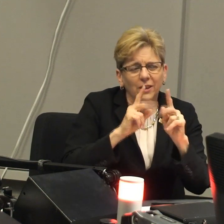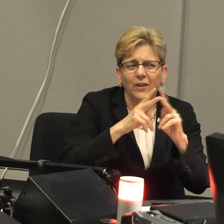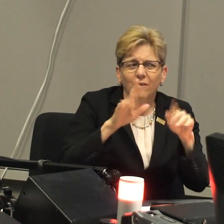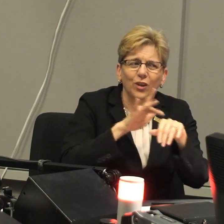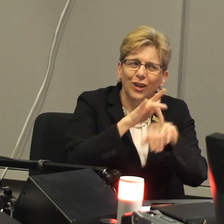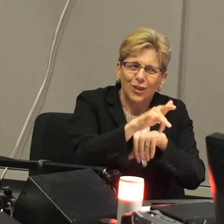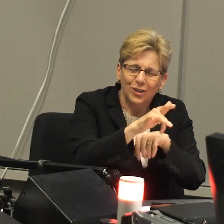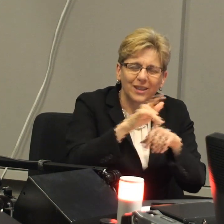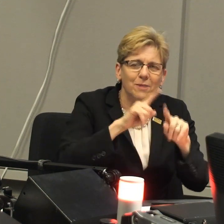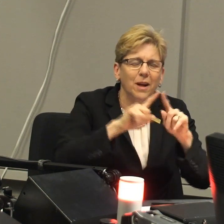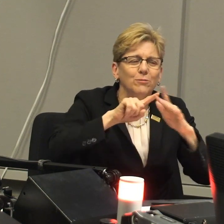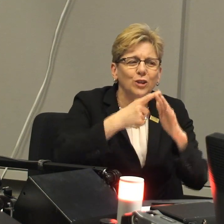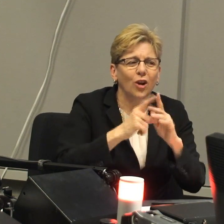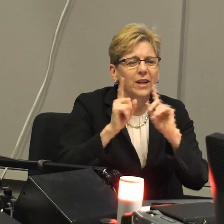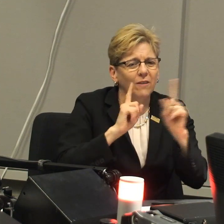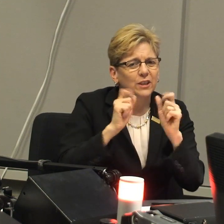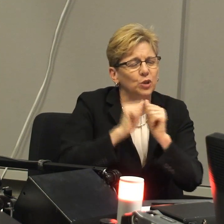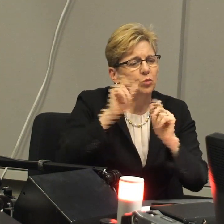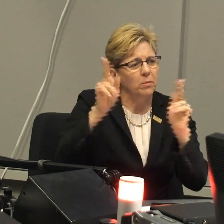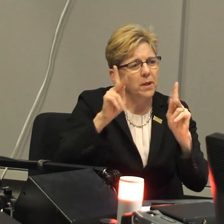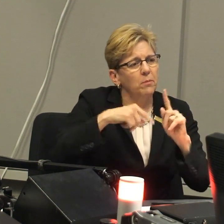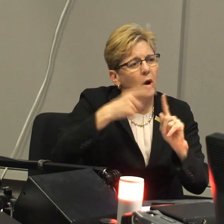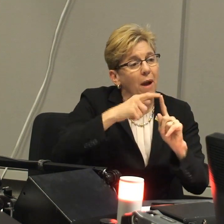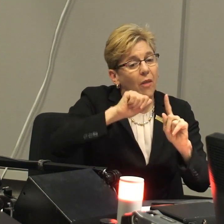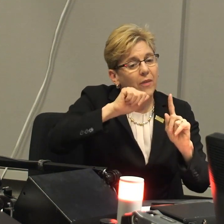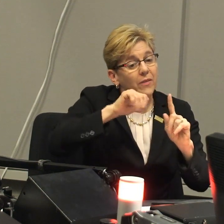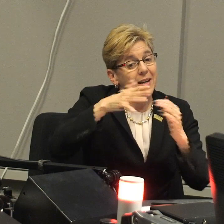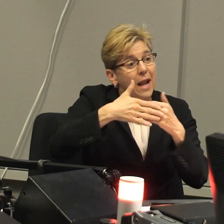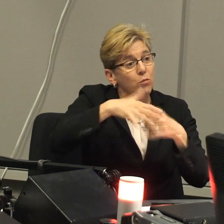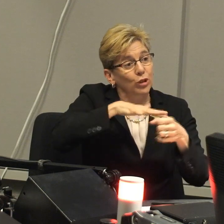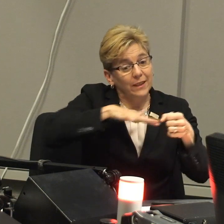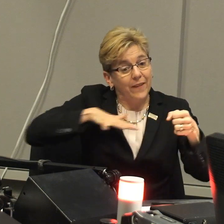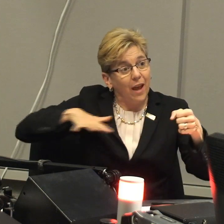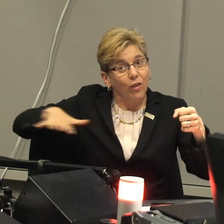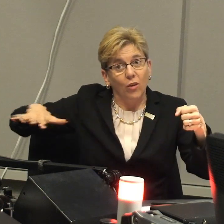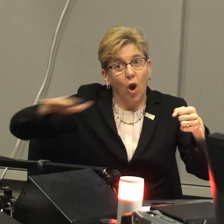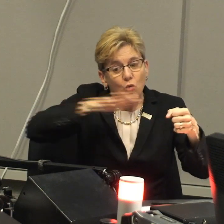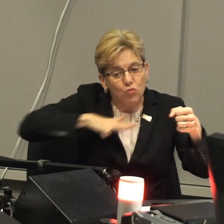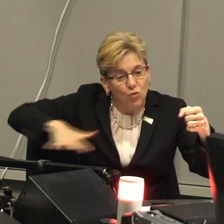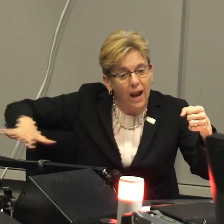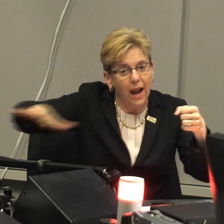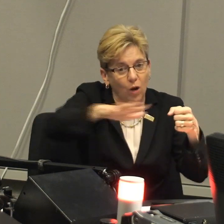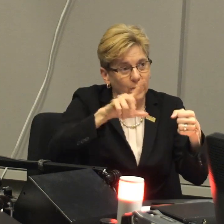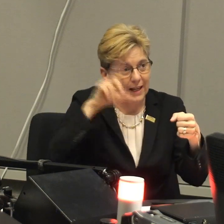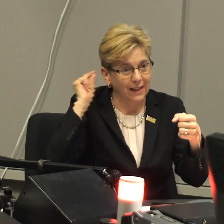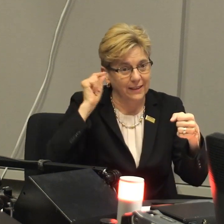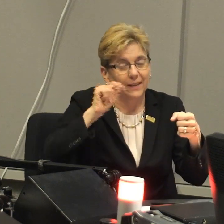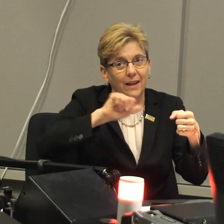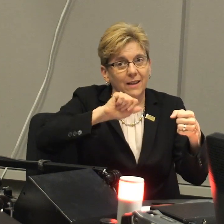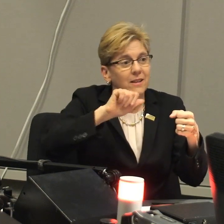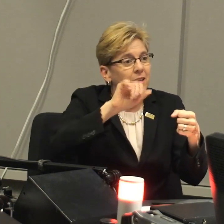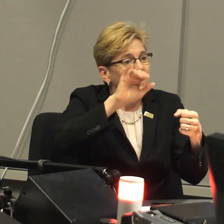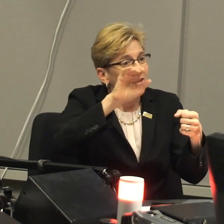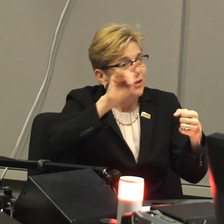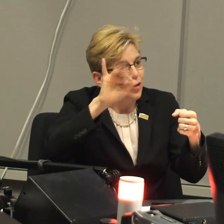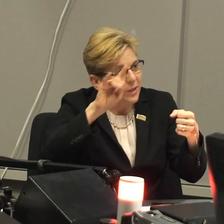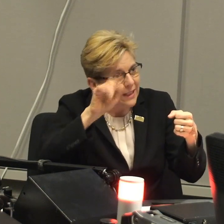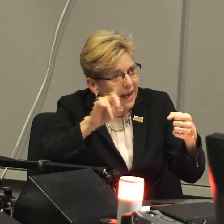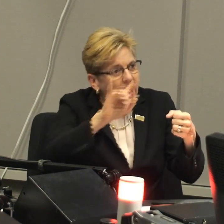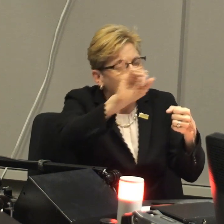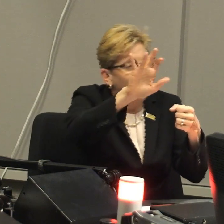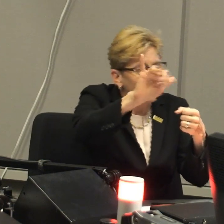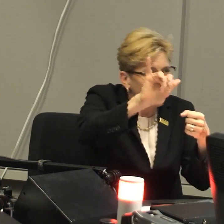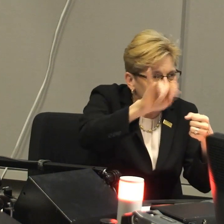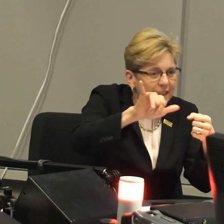same time, I'm beginning conversations in the very early stages now, having conversations with the neighborhood that surrounds our university,